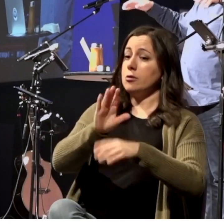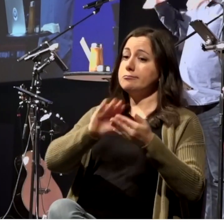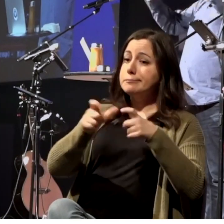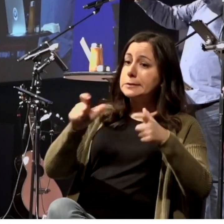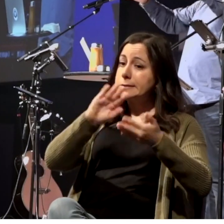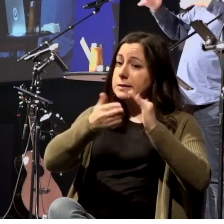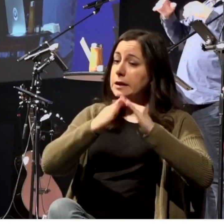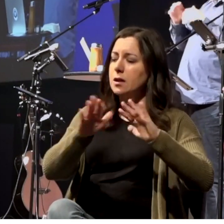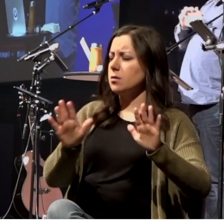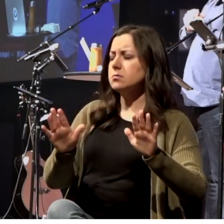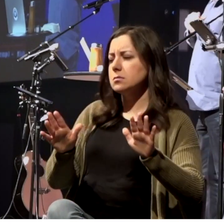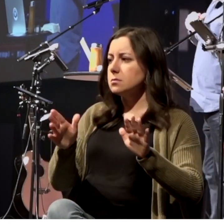And I'll explain it this way.